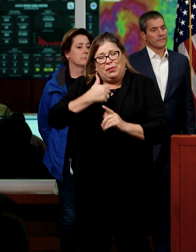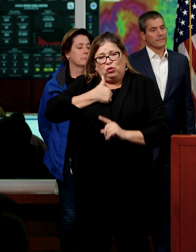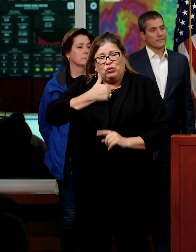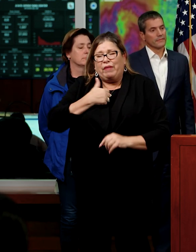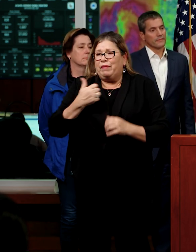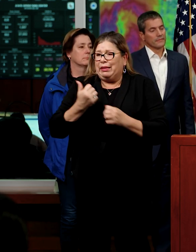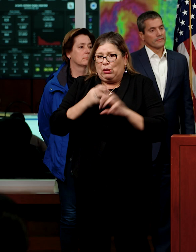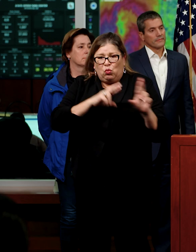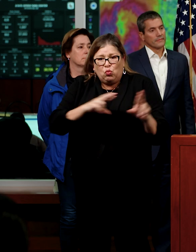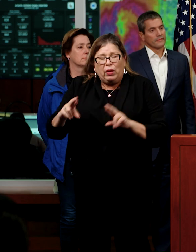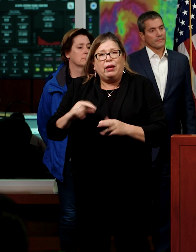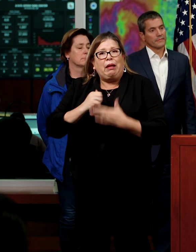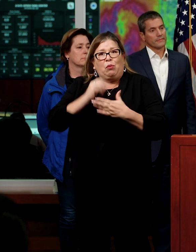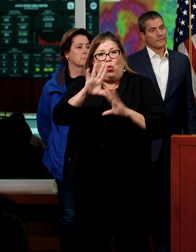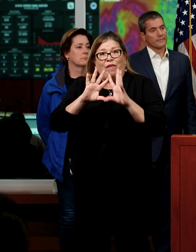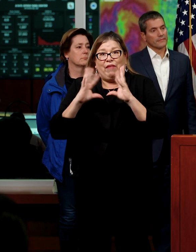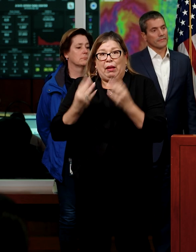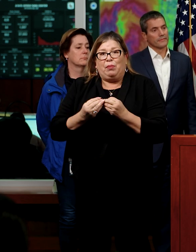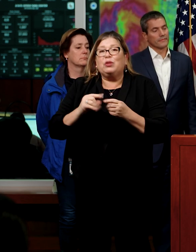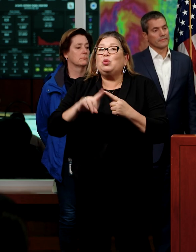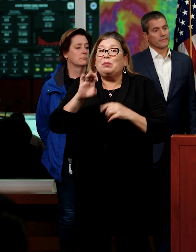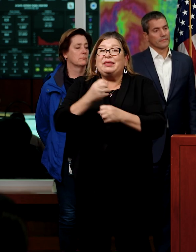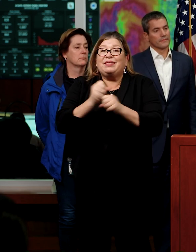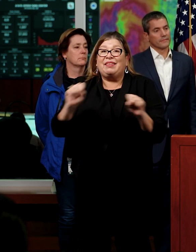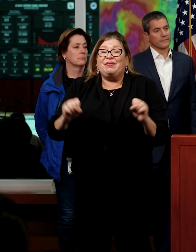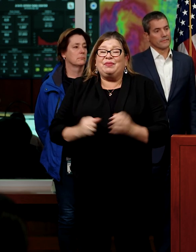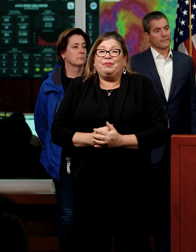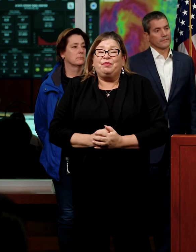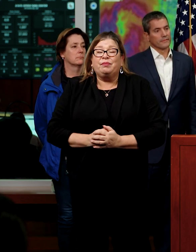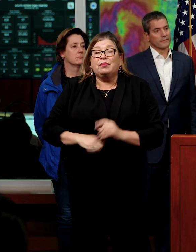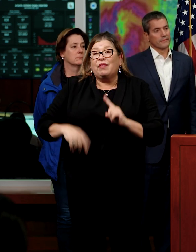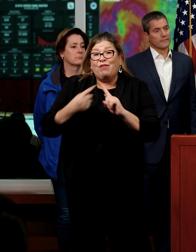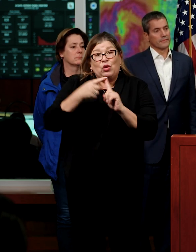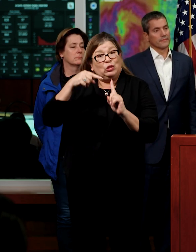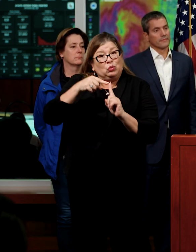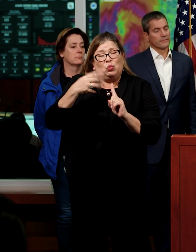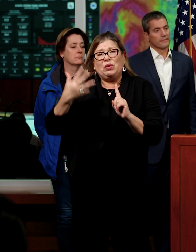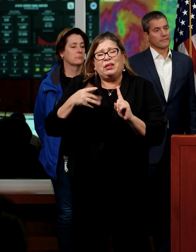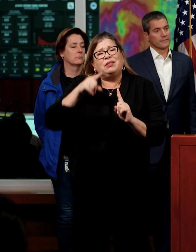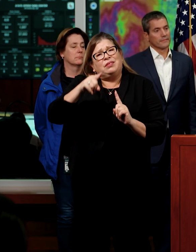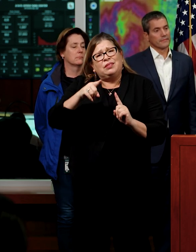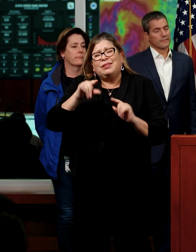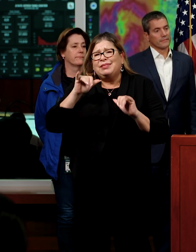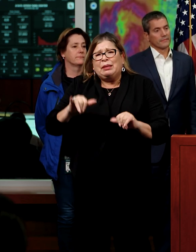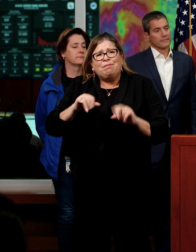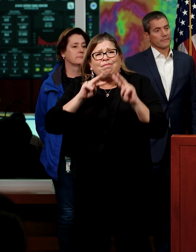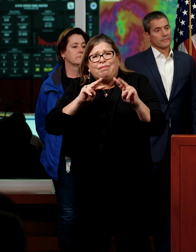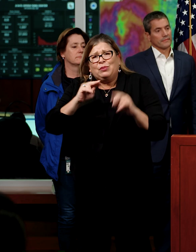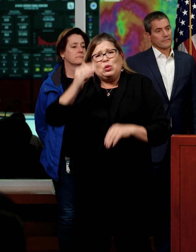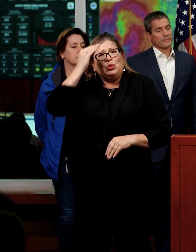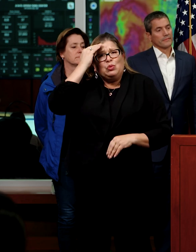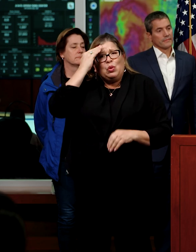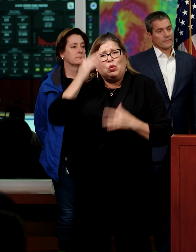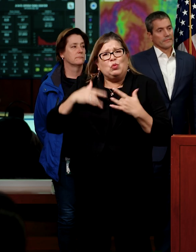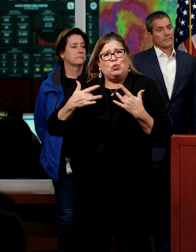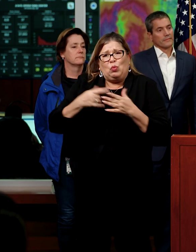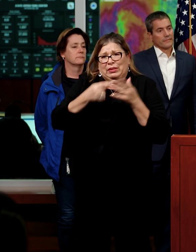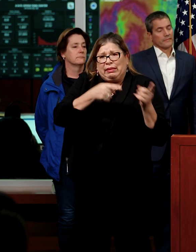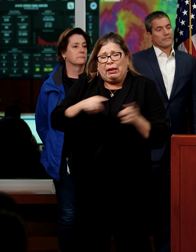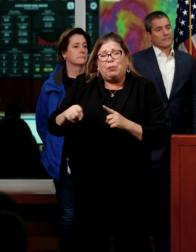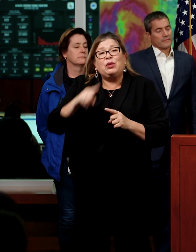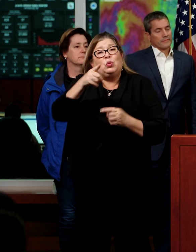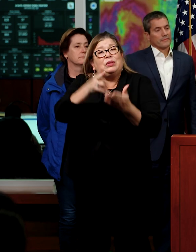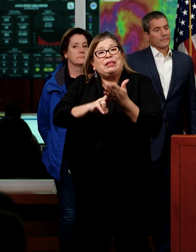families be safe. First, stay informed. Sign up for emergency alerts from your